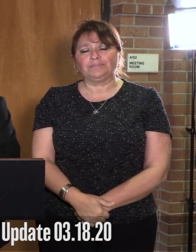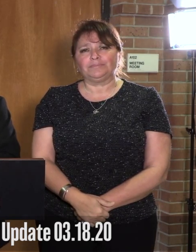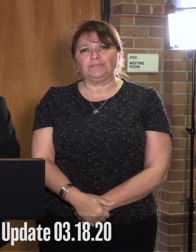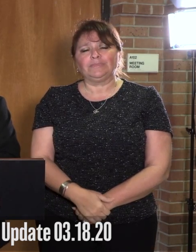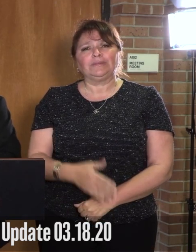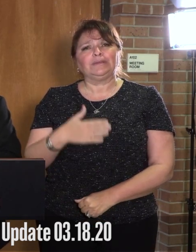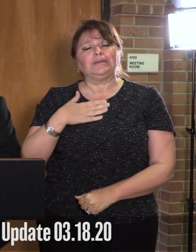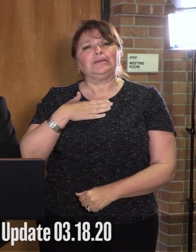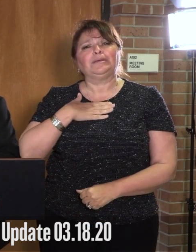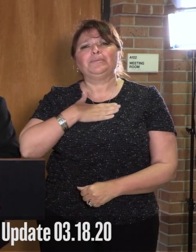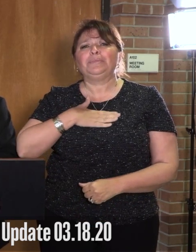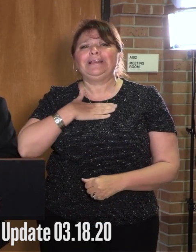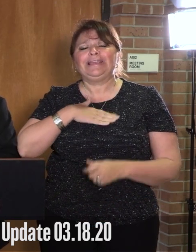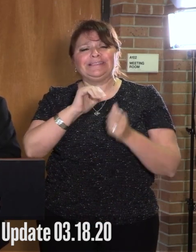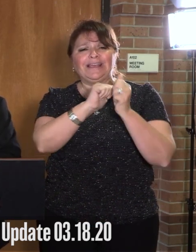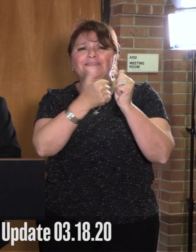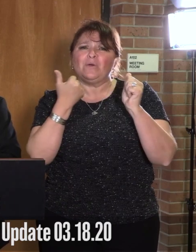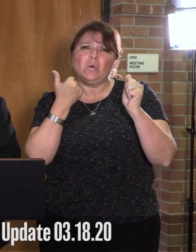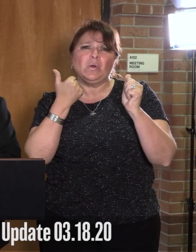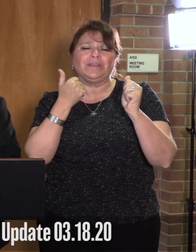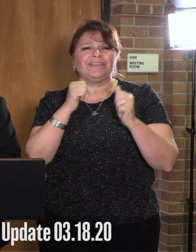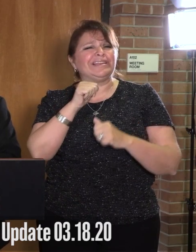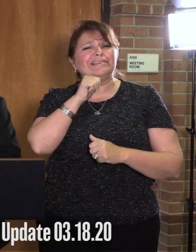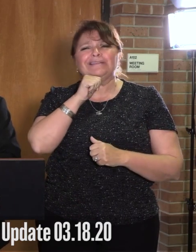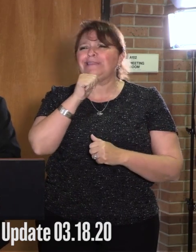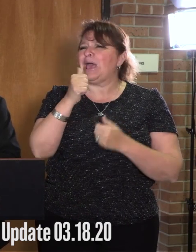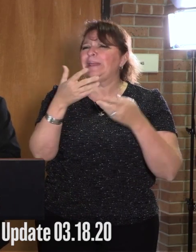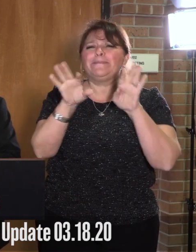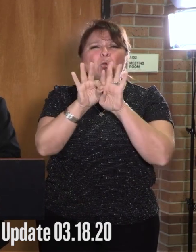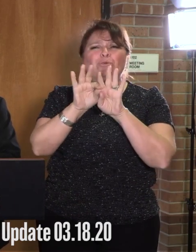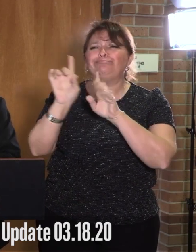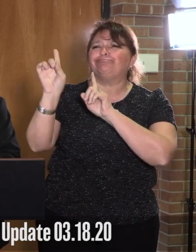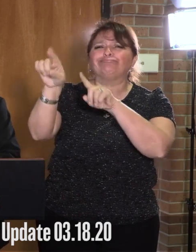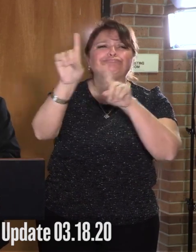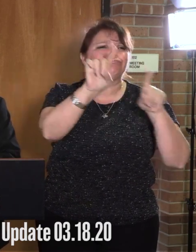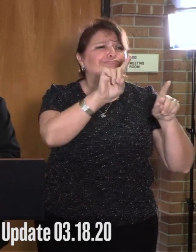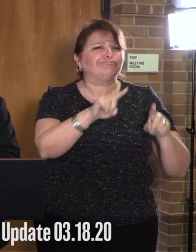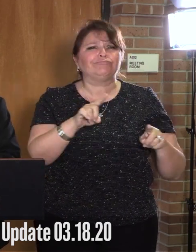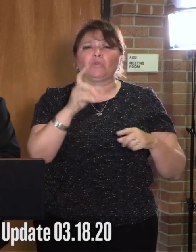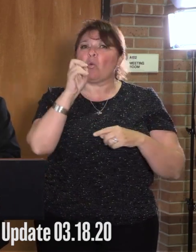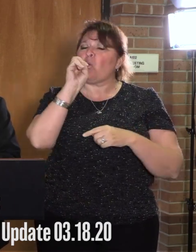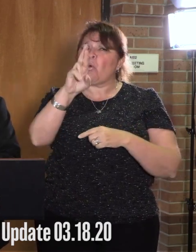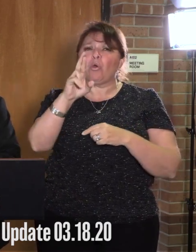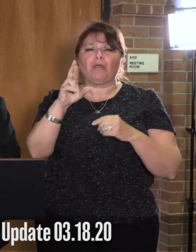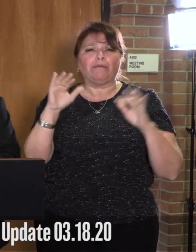Please avoid any sort of non-essential trips as well as gatherings of more than 10 people.